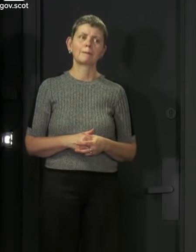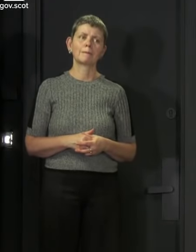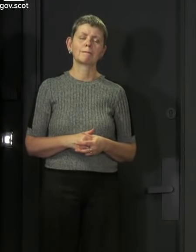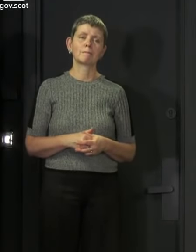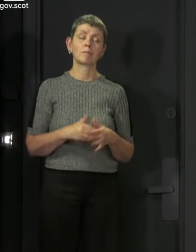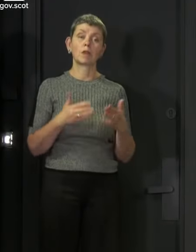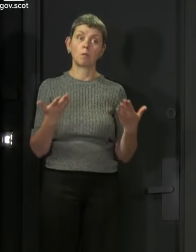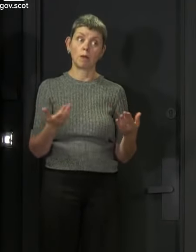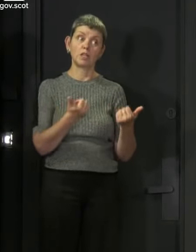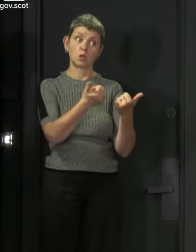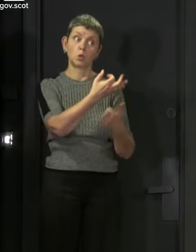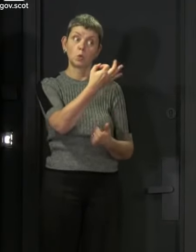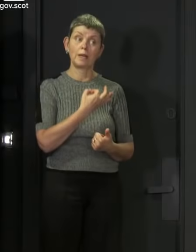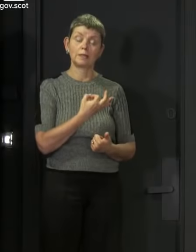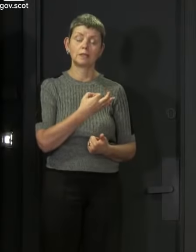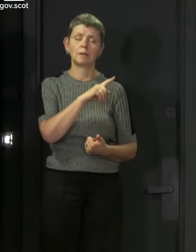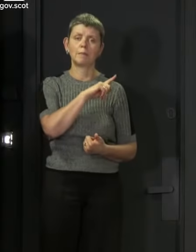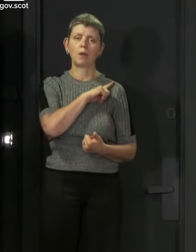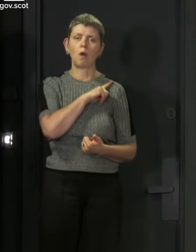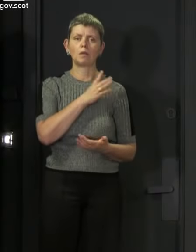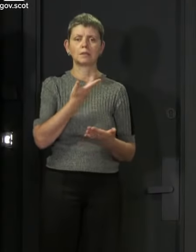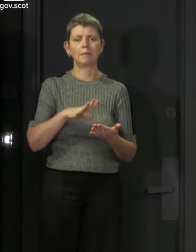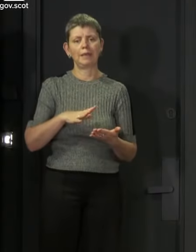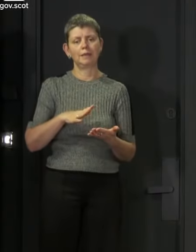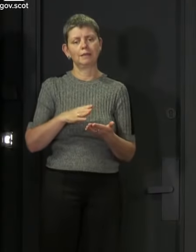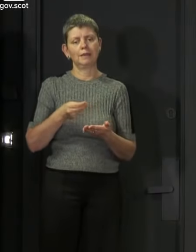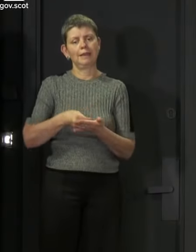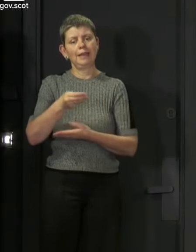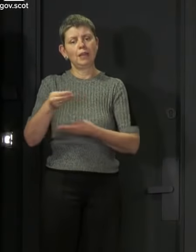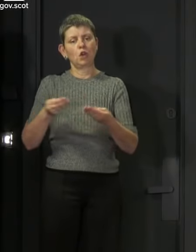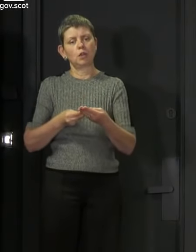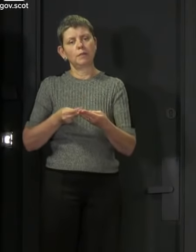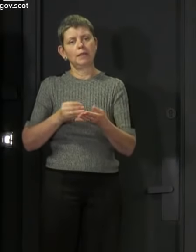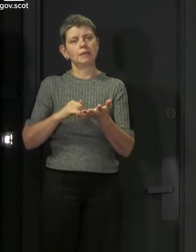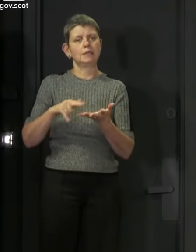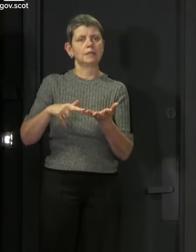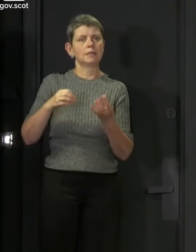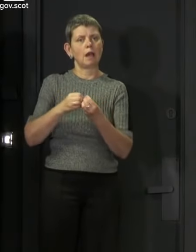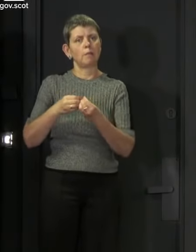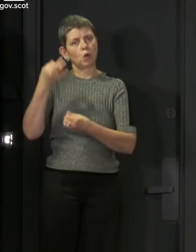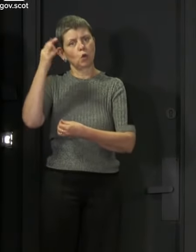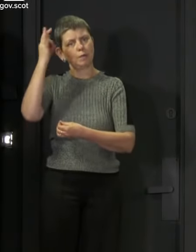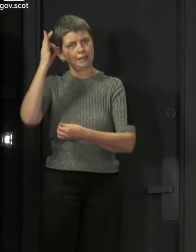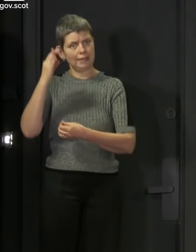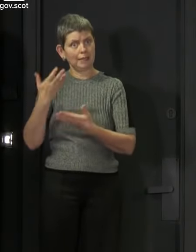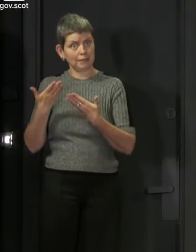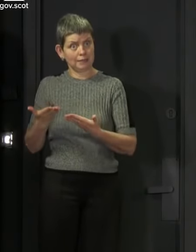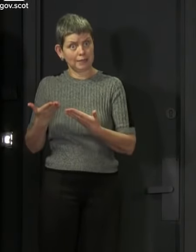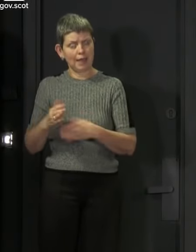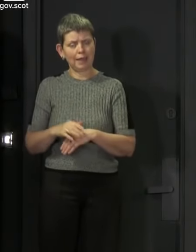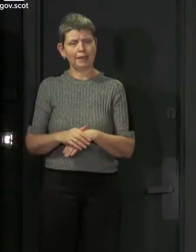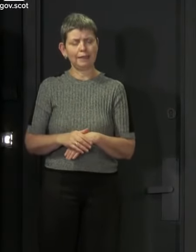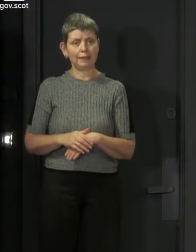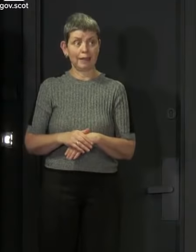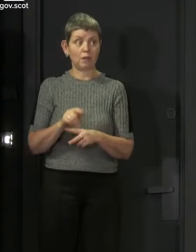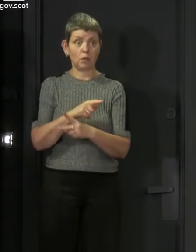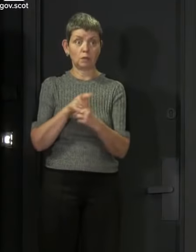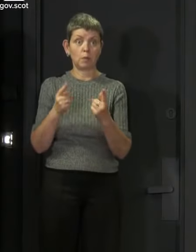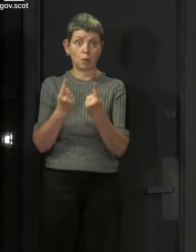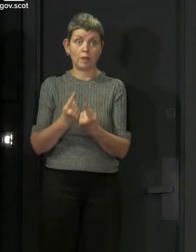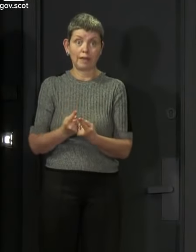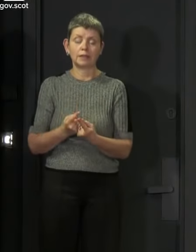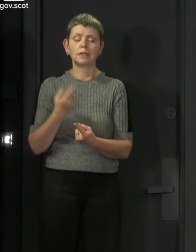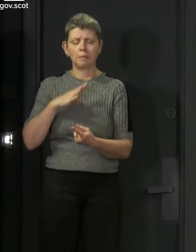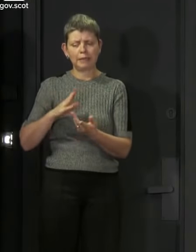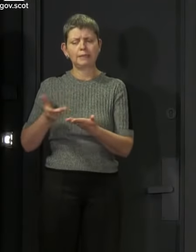it's a timely question. We've just had an economy subcommittee of the Cabinet this morning. And both of these aspects were amongst our